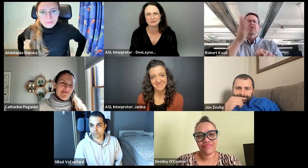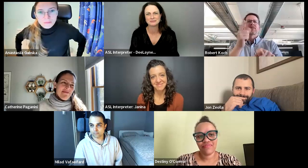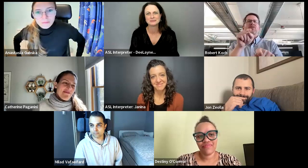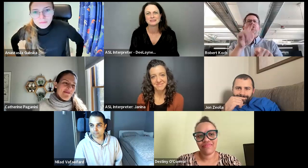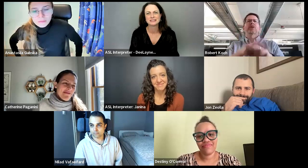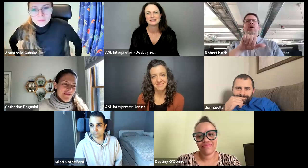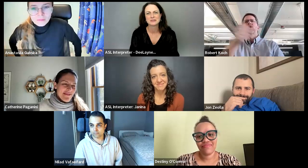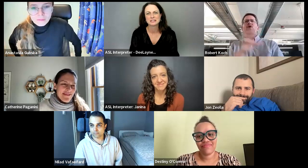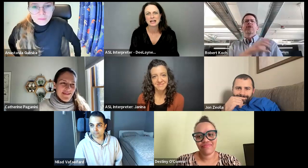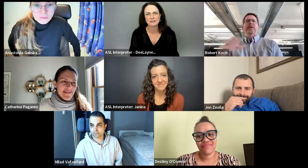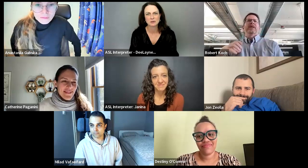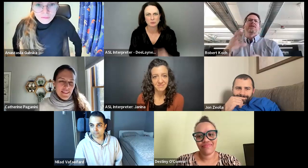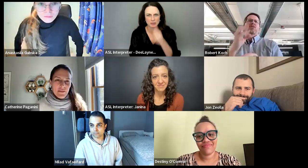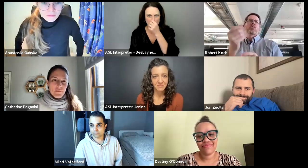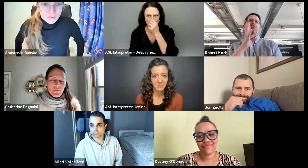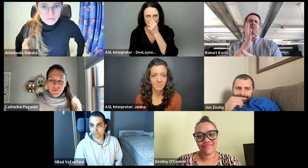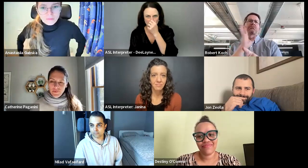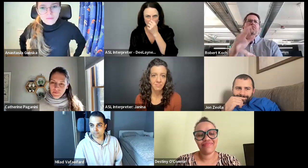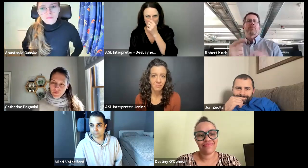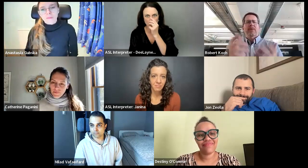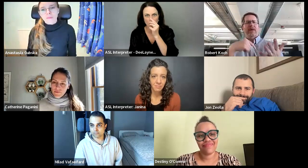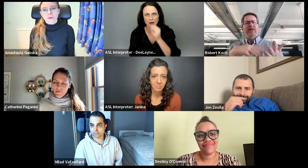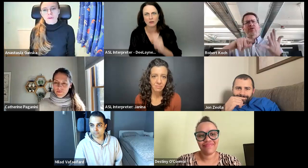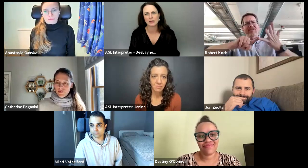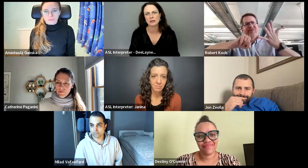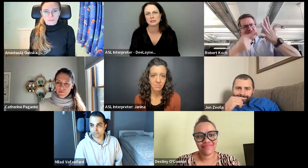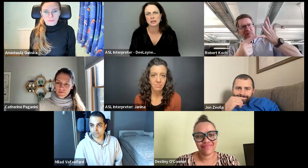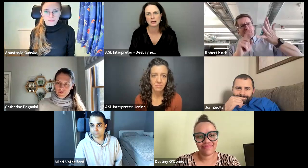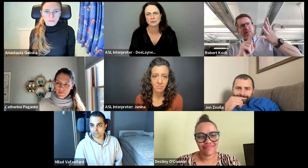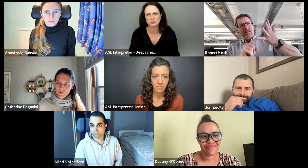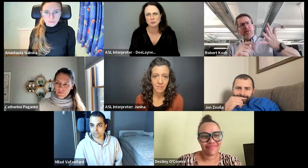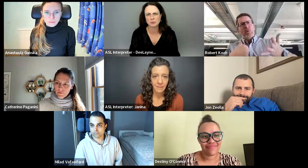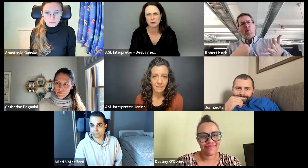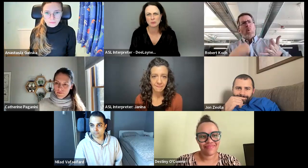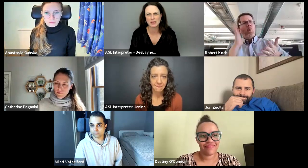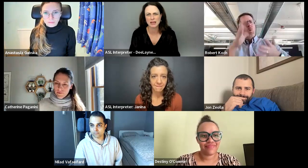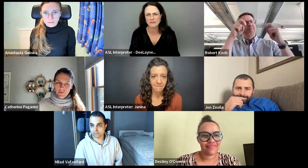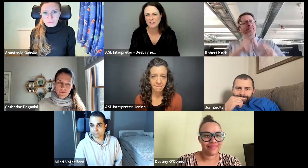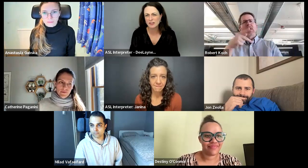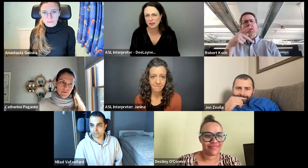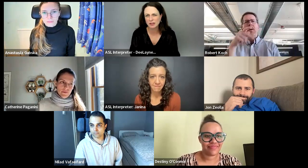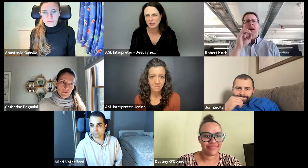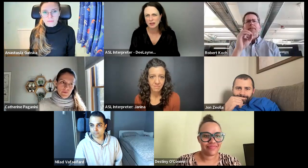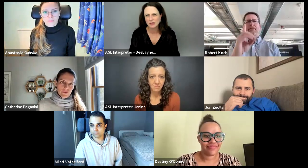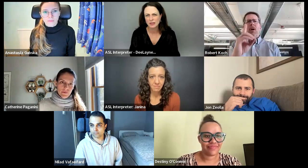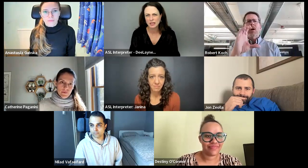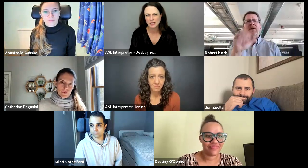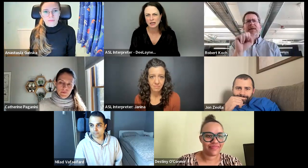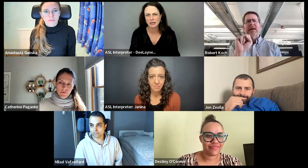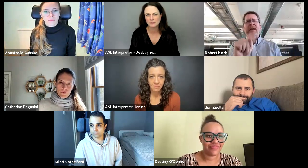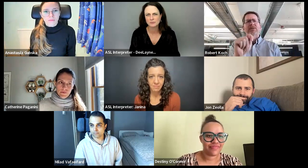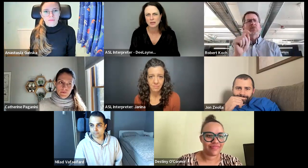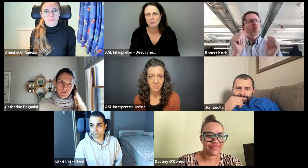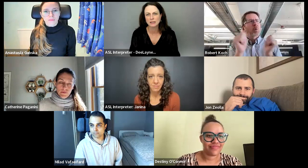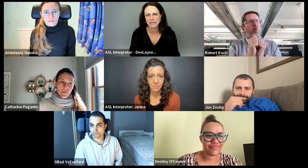the tech folks will be on other committees as well. And so, there will be a fifth thing,